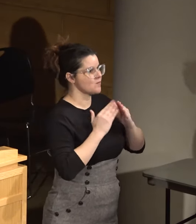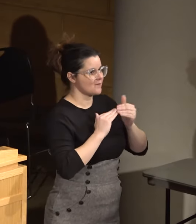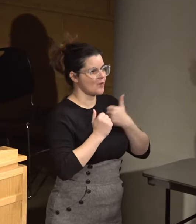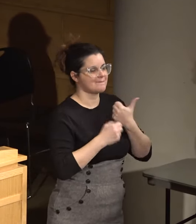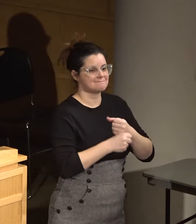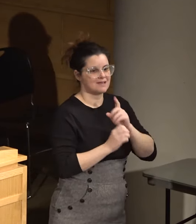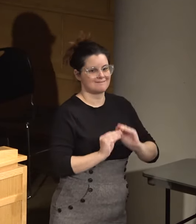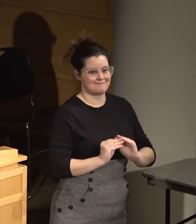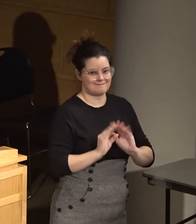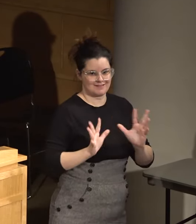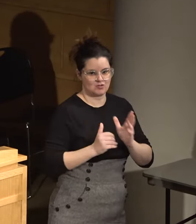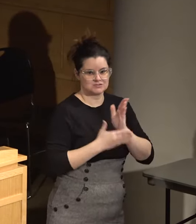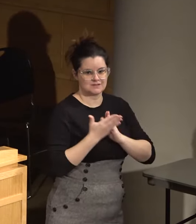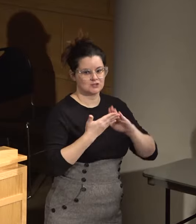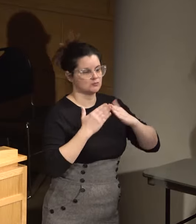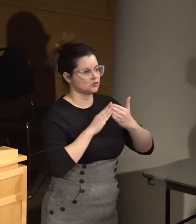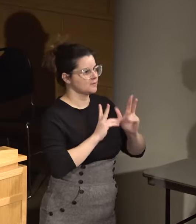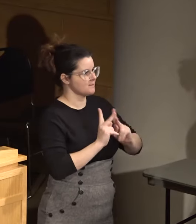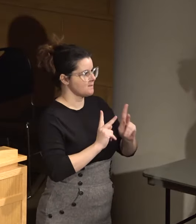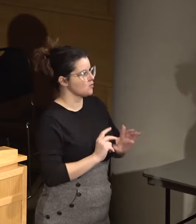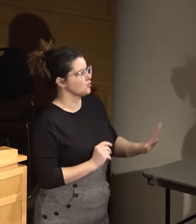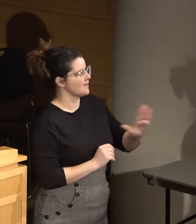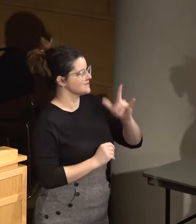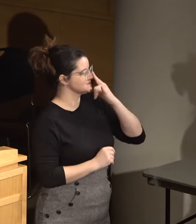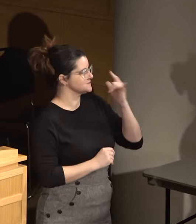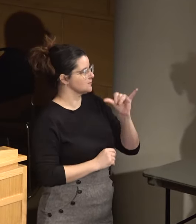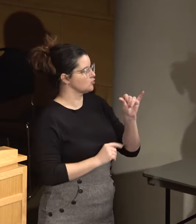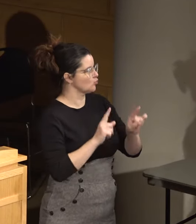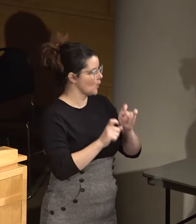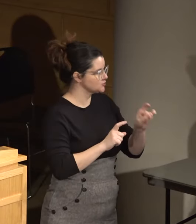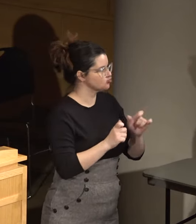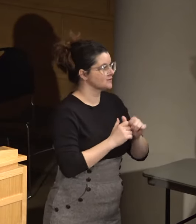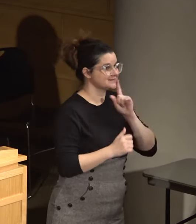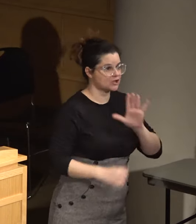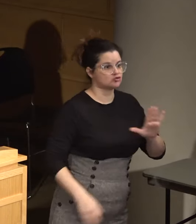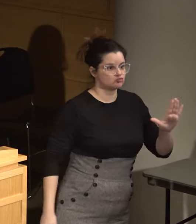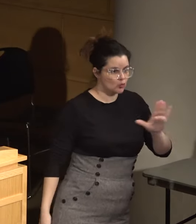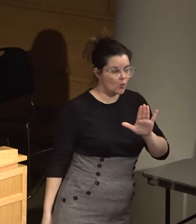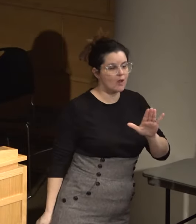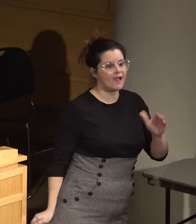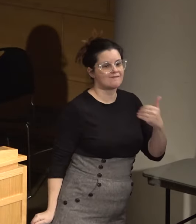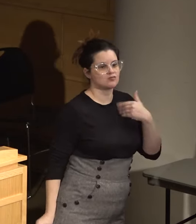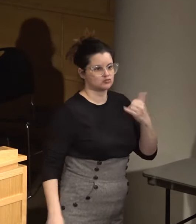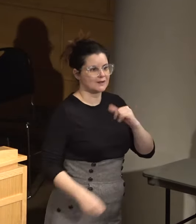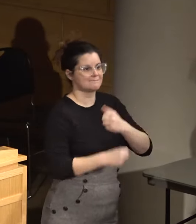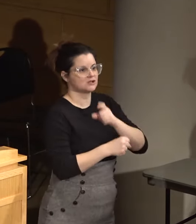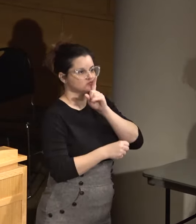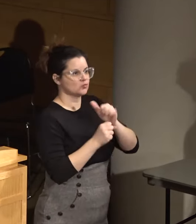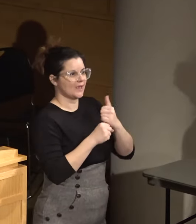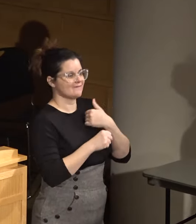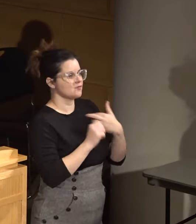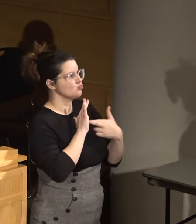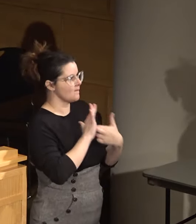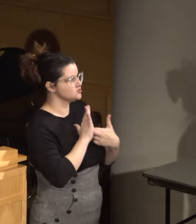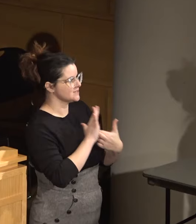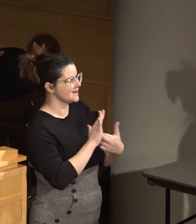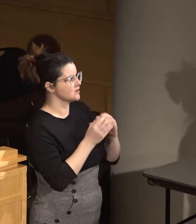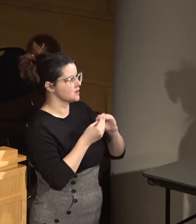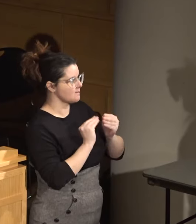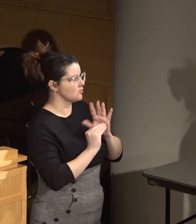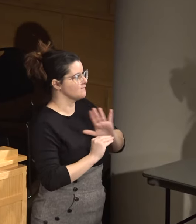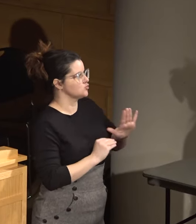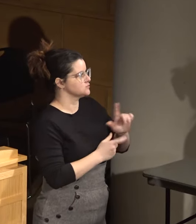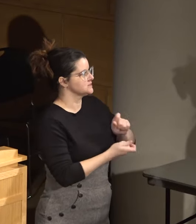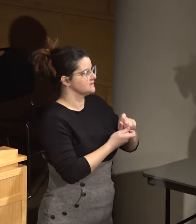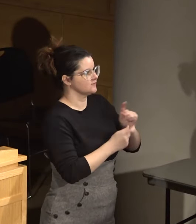clear that some of the community people, you may have a similar question that you have, and we're trying to make sure we have a representative number of